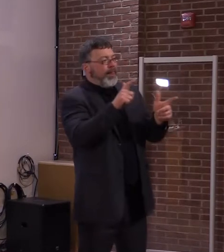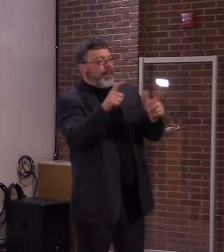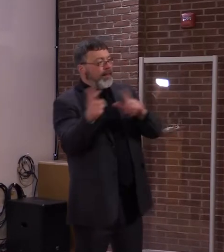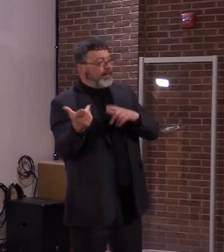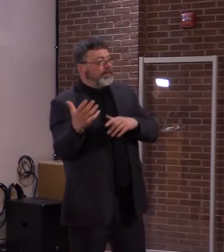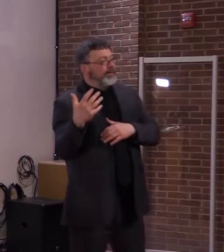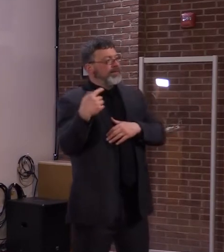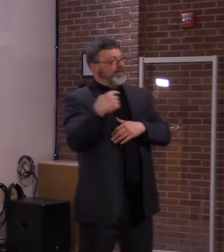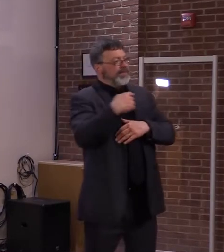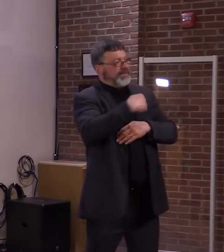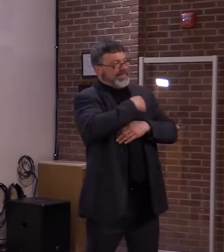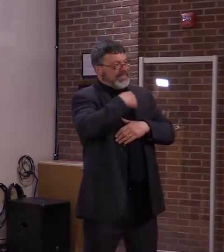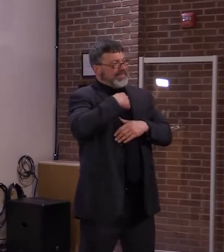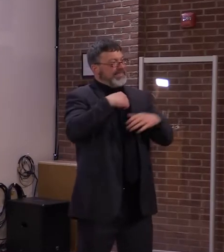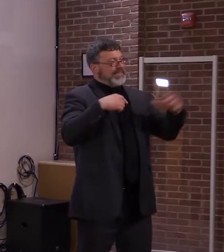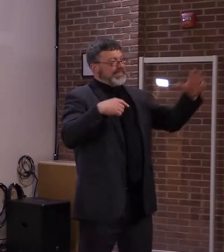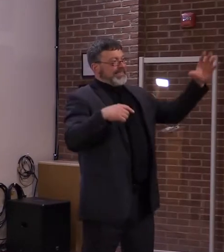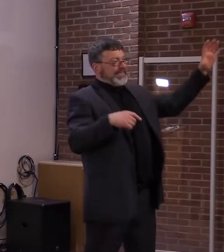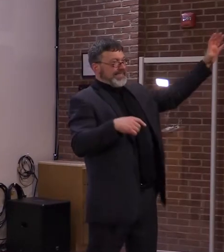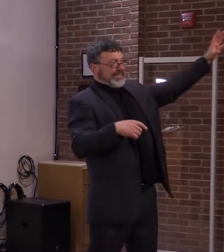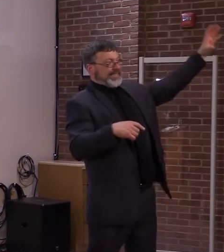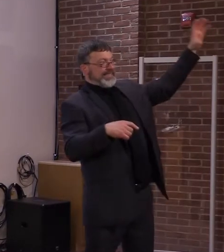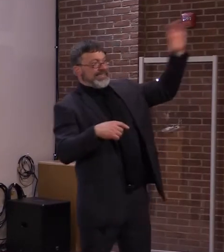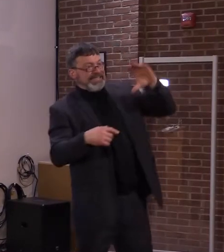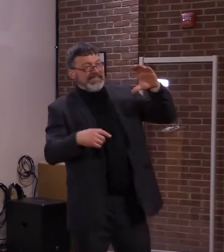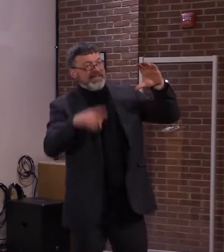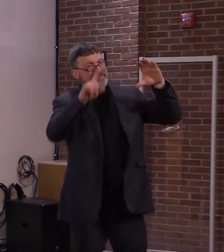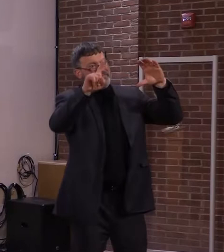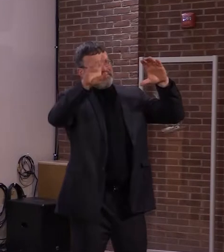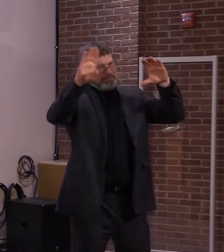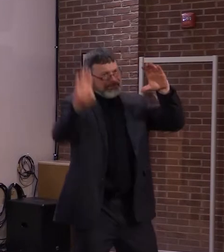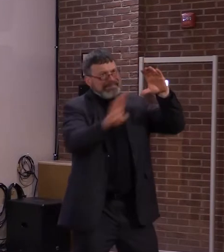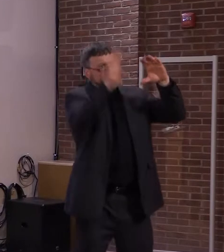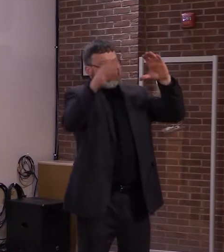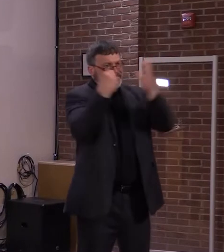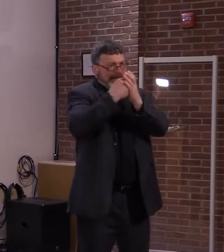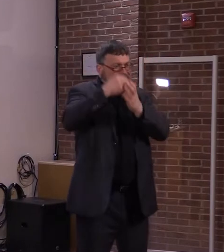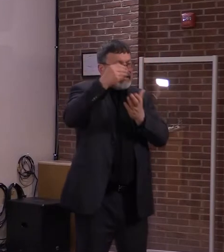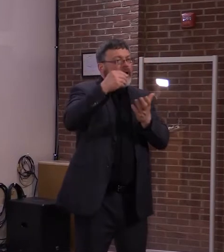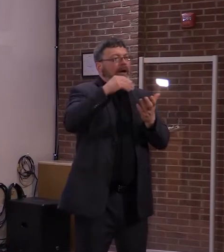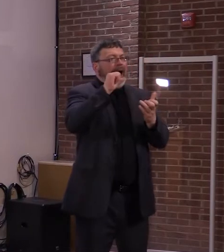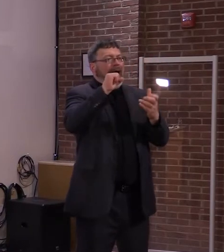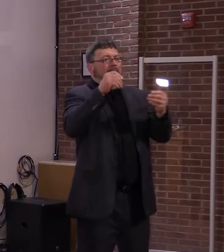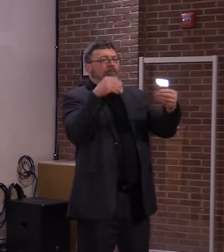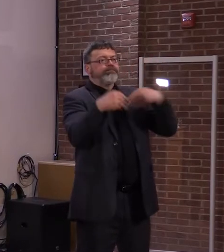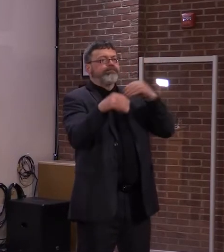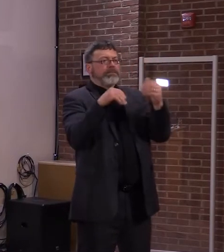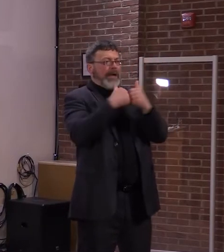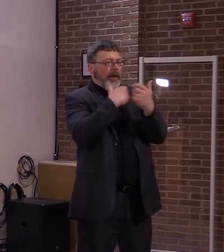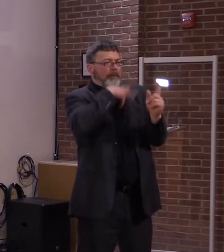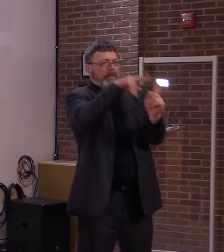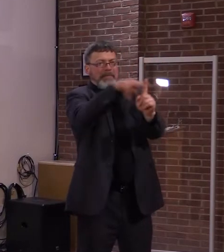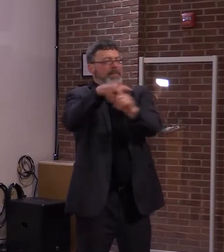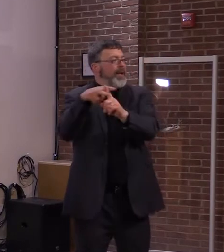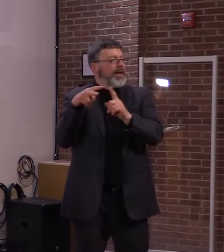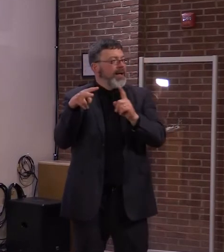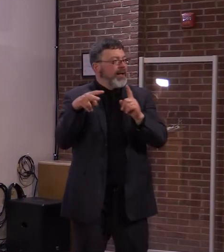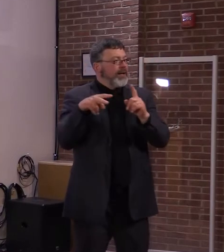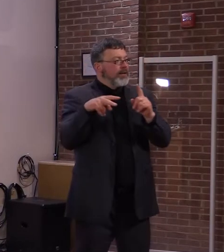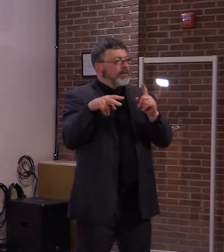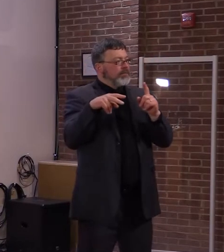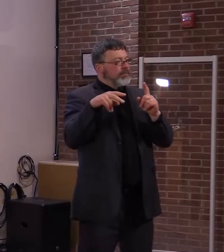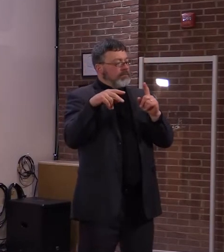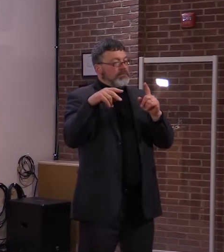forth to help people. The $1.1 billion is a little more flexible. That's what